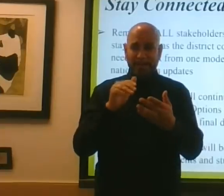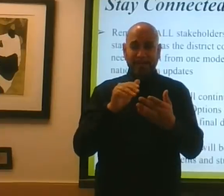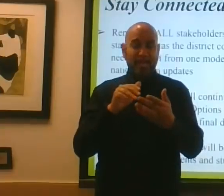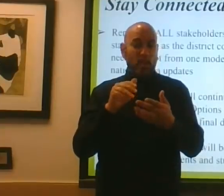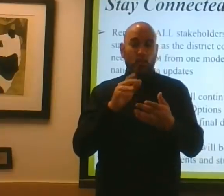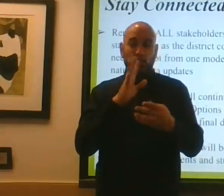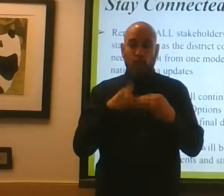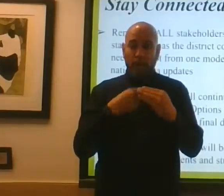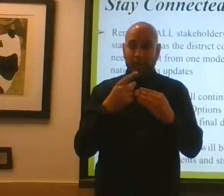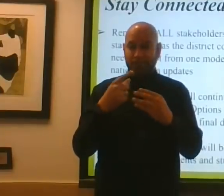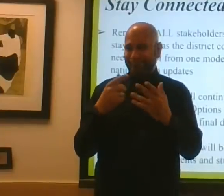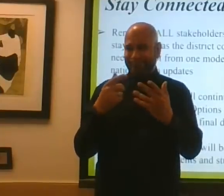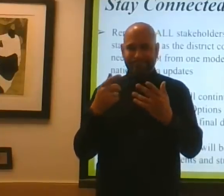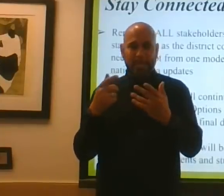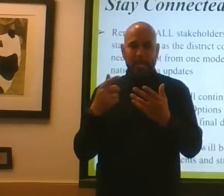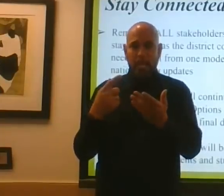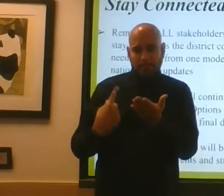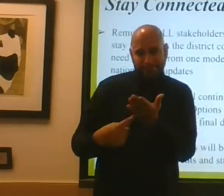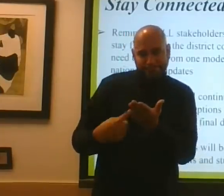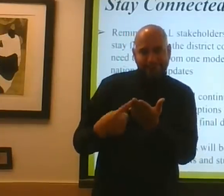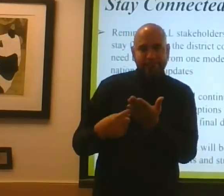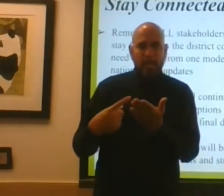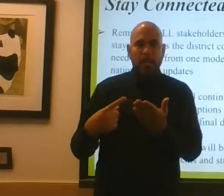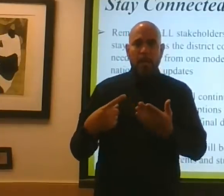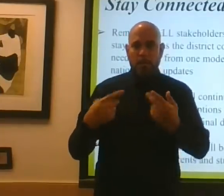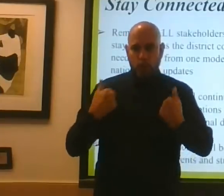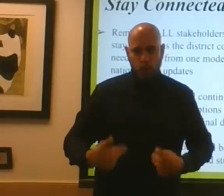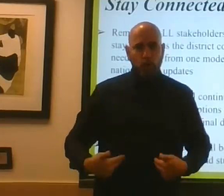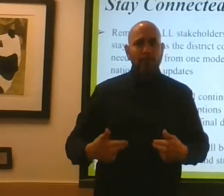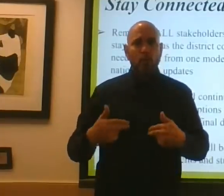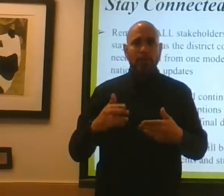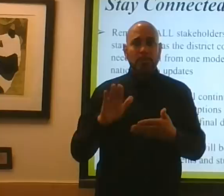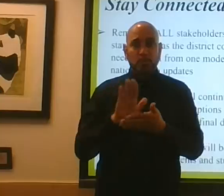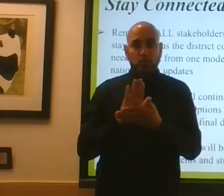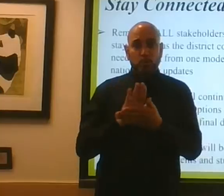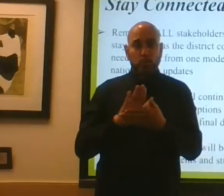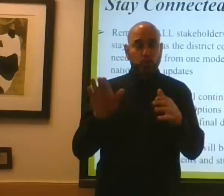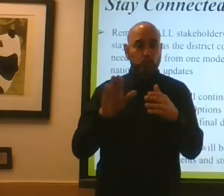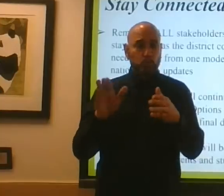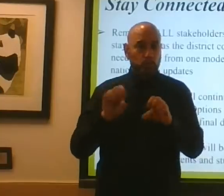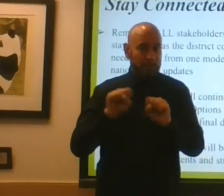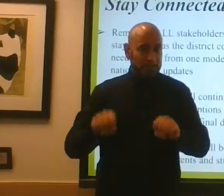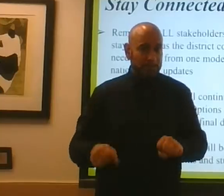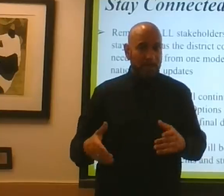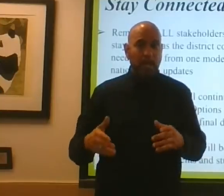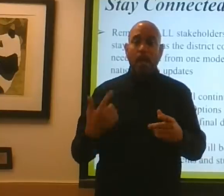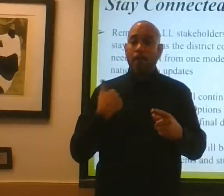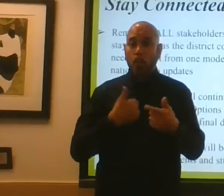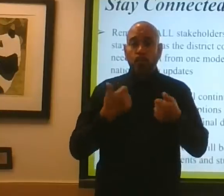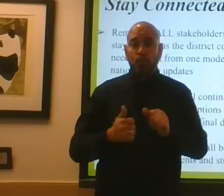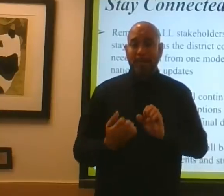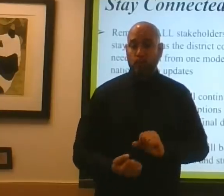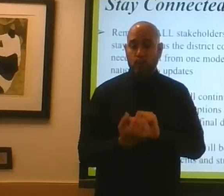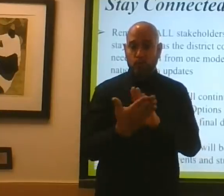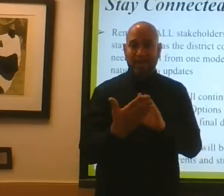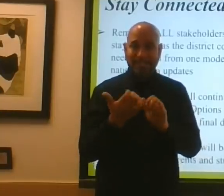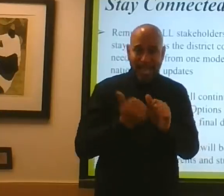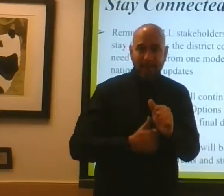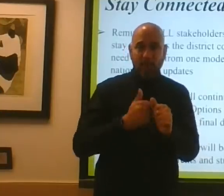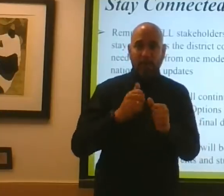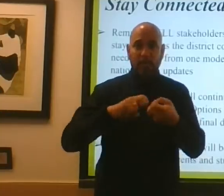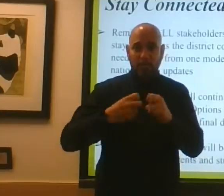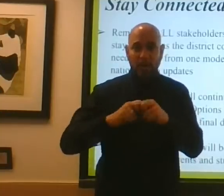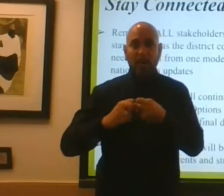uniforms, we're trying to do our part to support our families here in Clayton County. But at the end of the day, families,